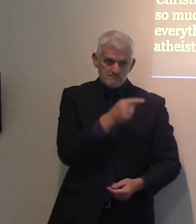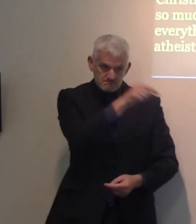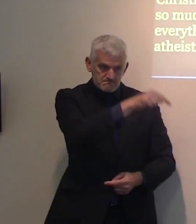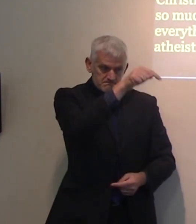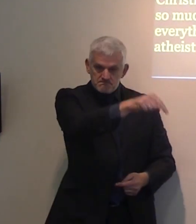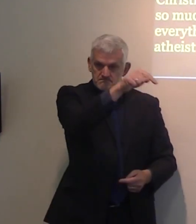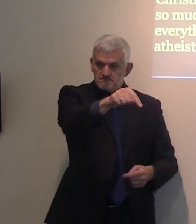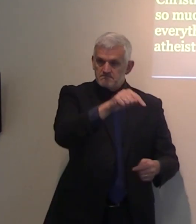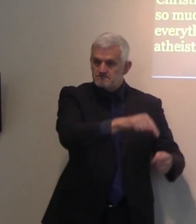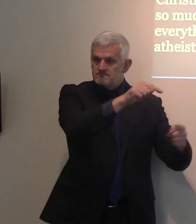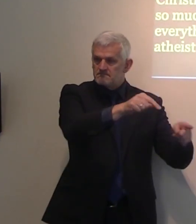of Christianity in it.